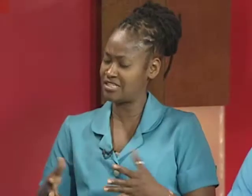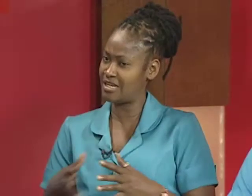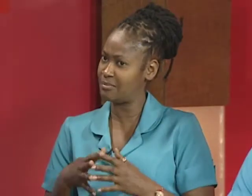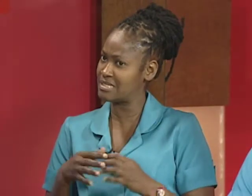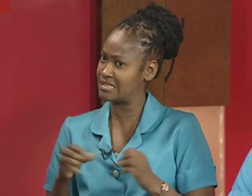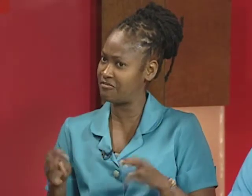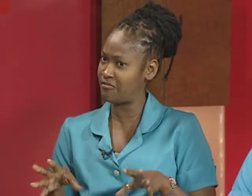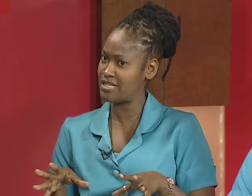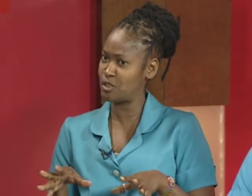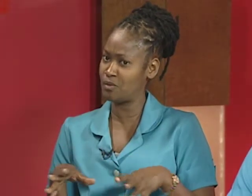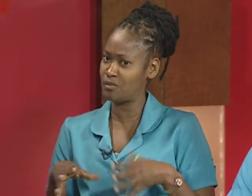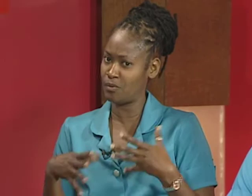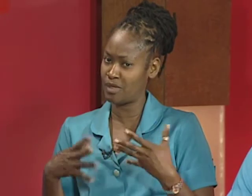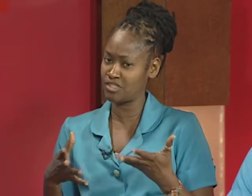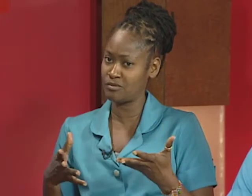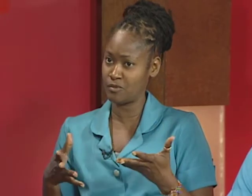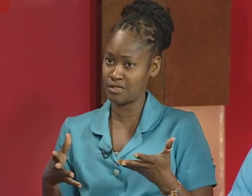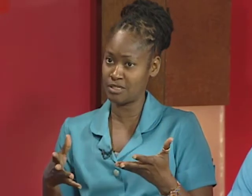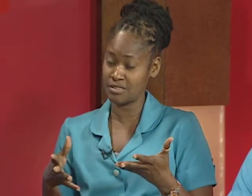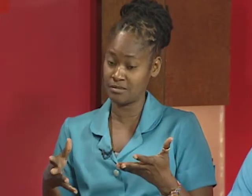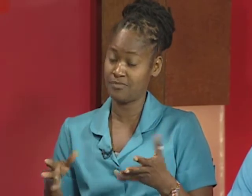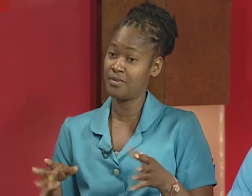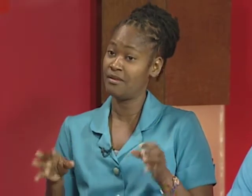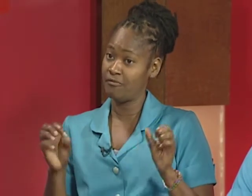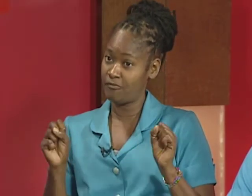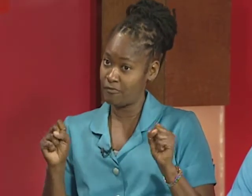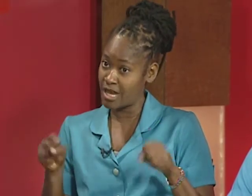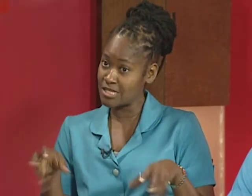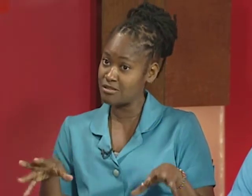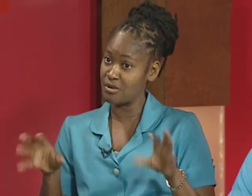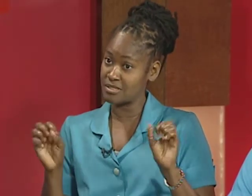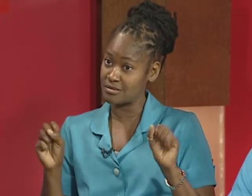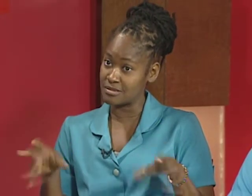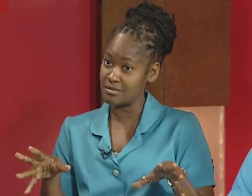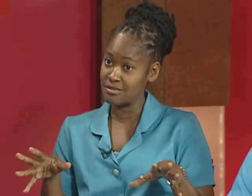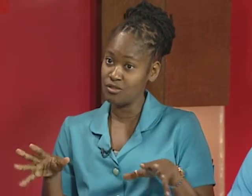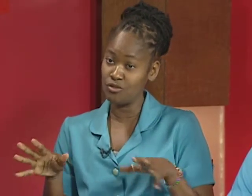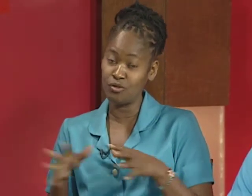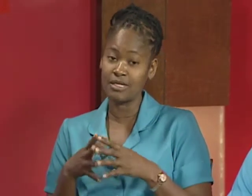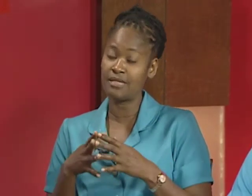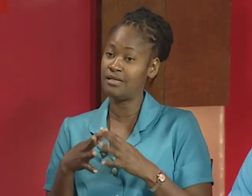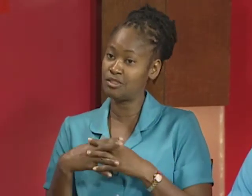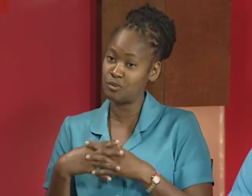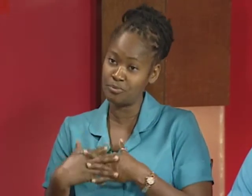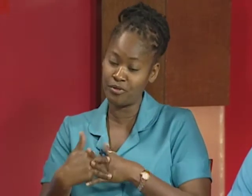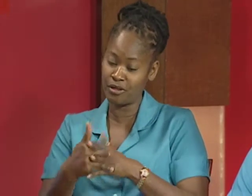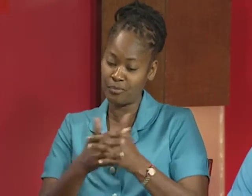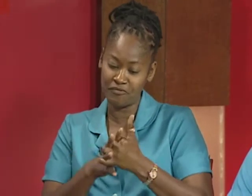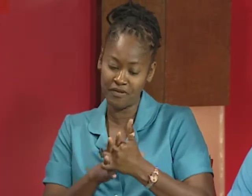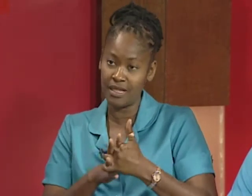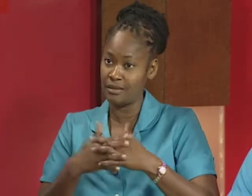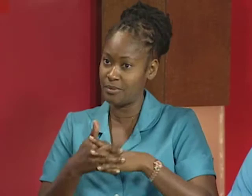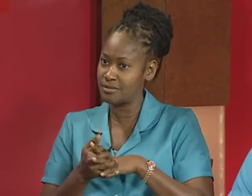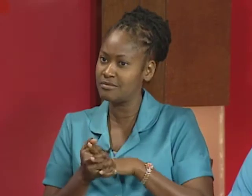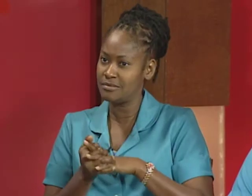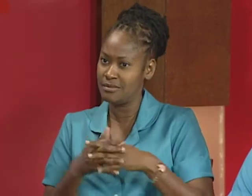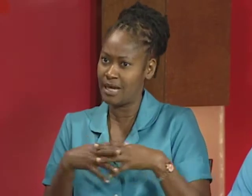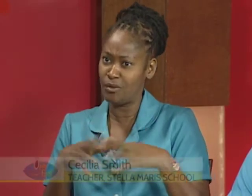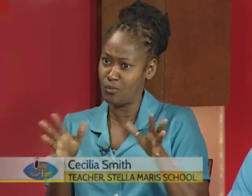are a little bit stiff right so our lecturers will tell us to relax your muscles you know get into it break up the finger a little bit and we